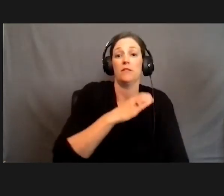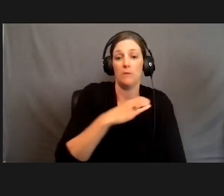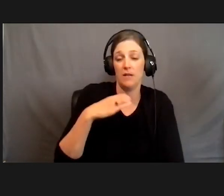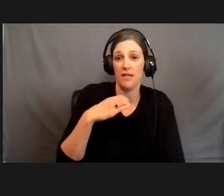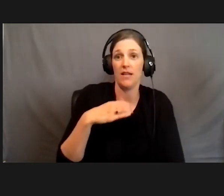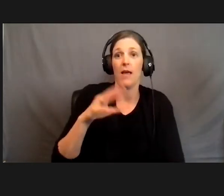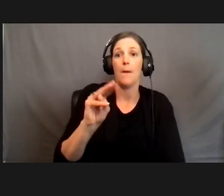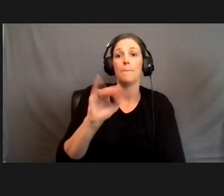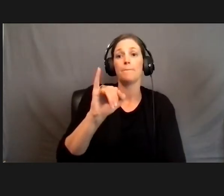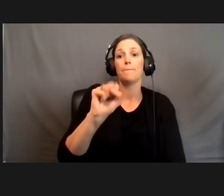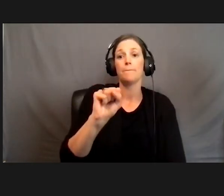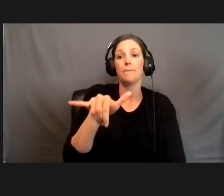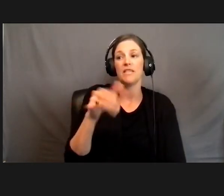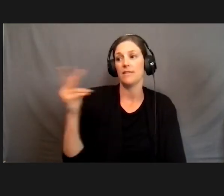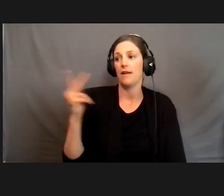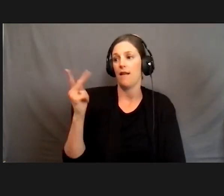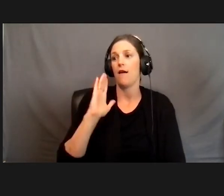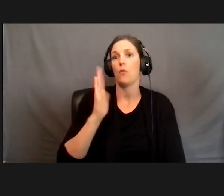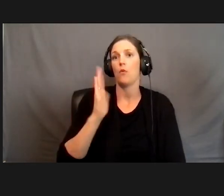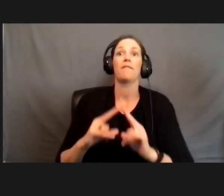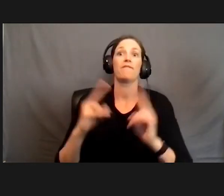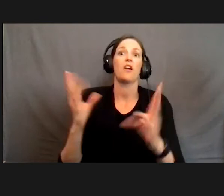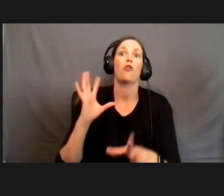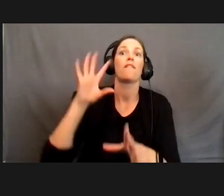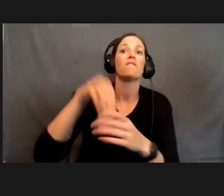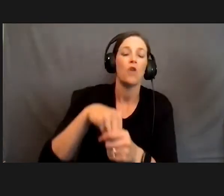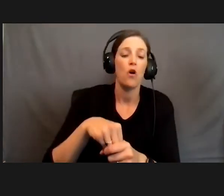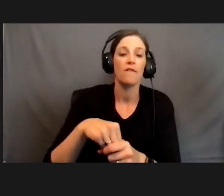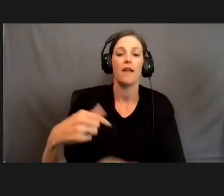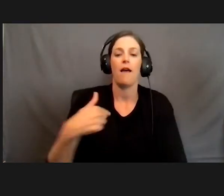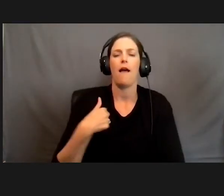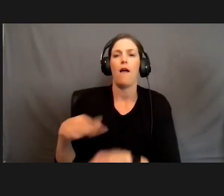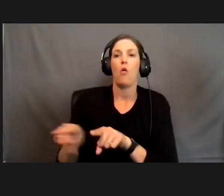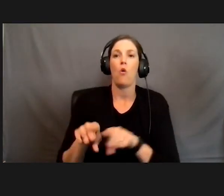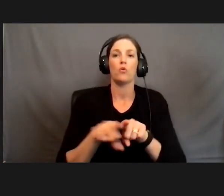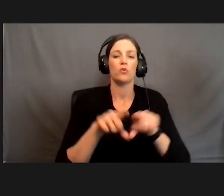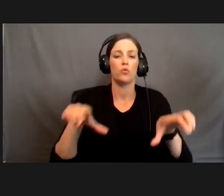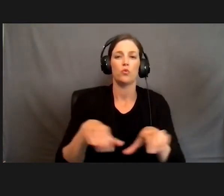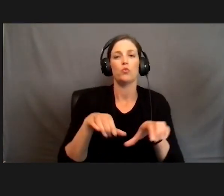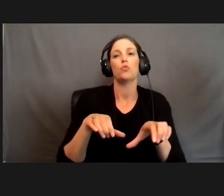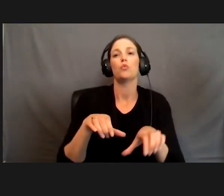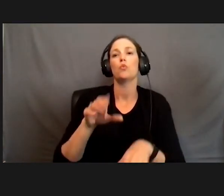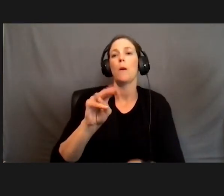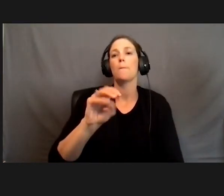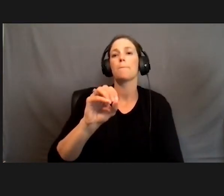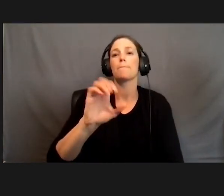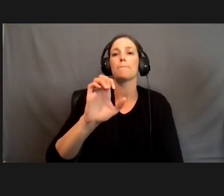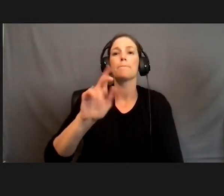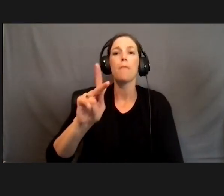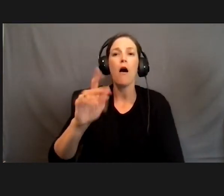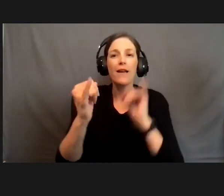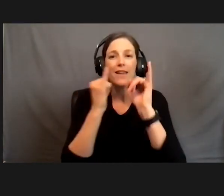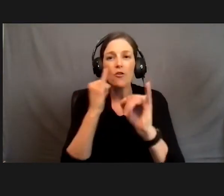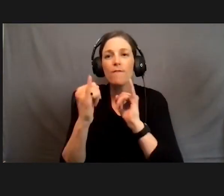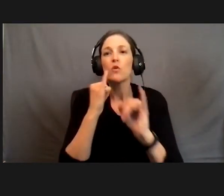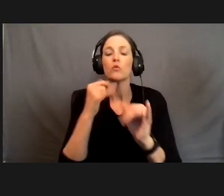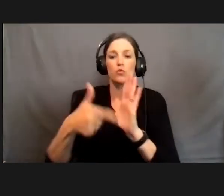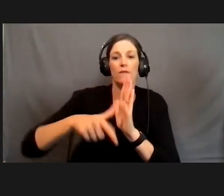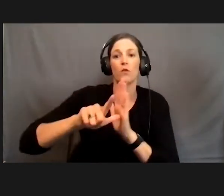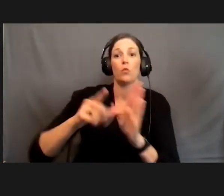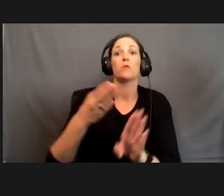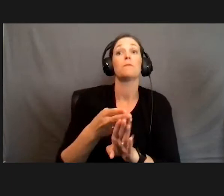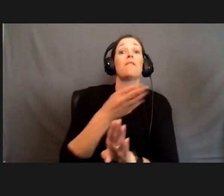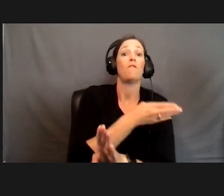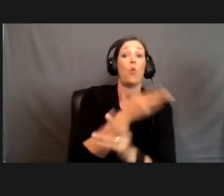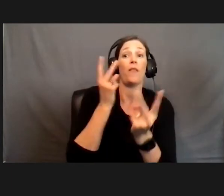Missy and I will be very involved. Um, I also do mock, um, interviews and reviews before the